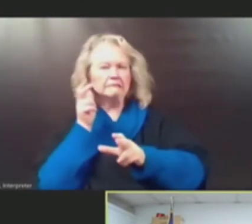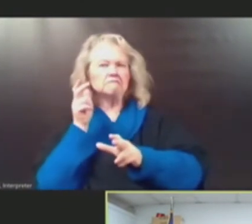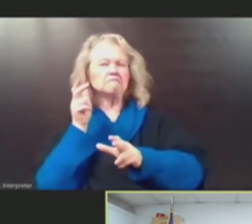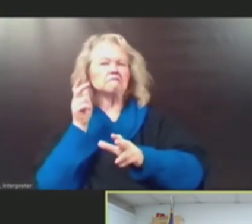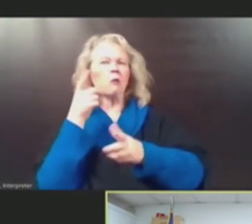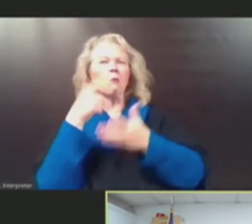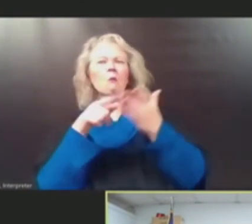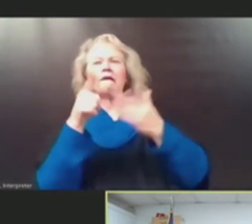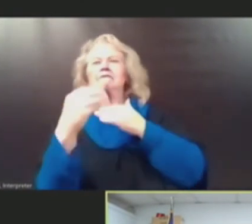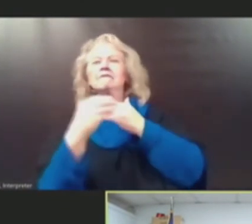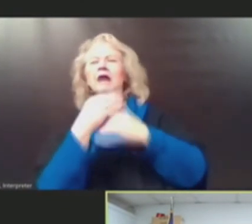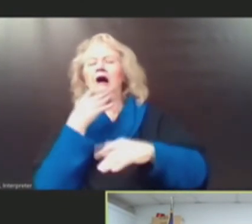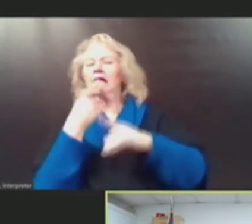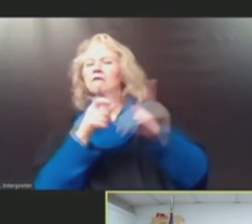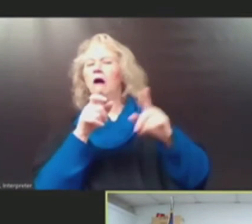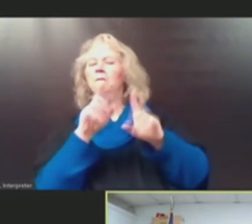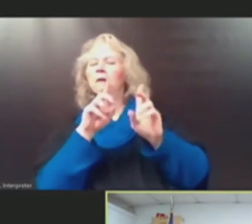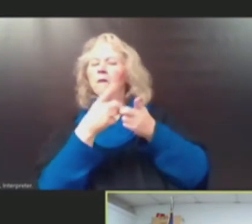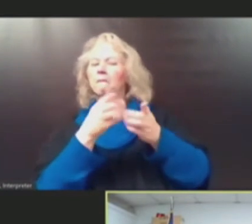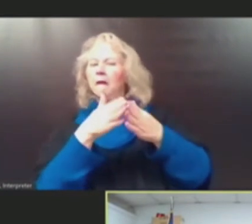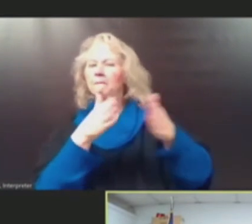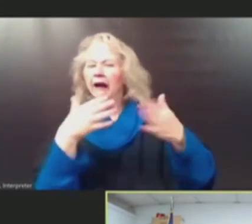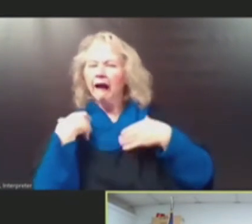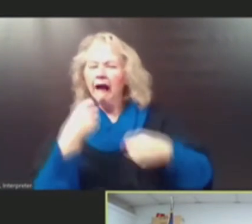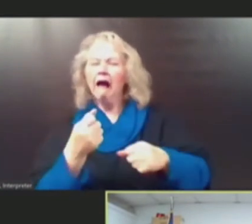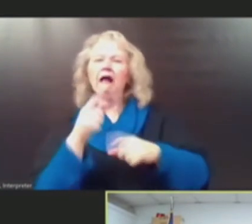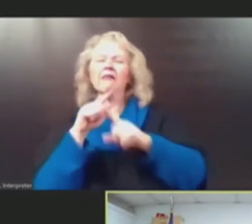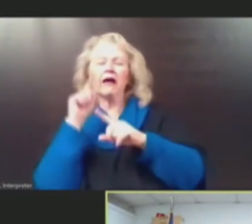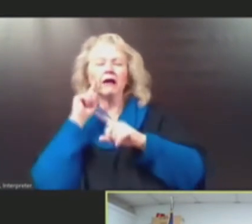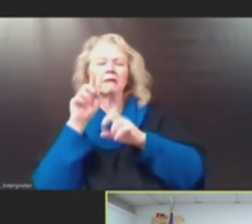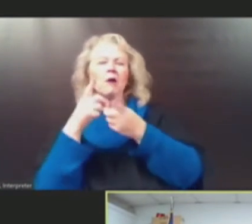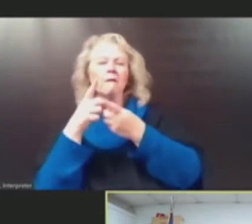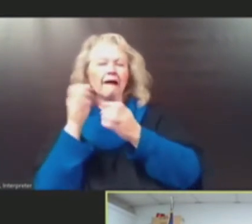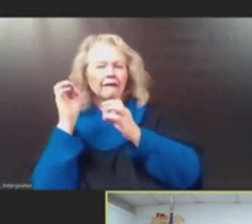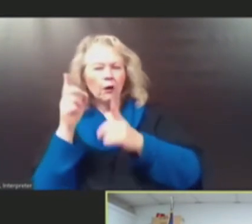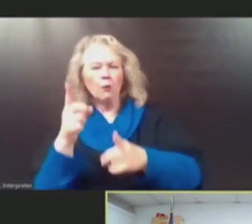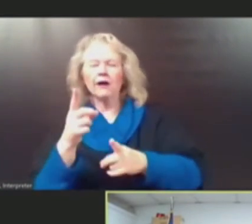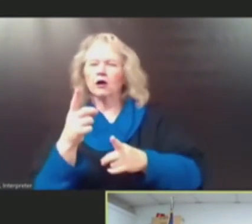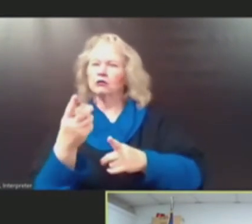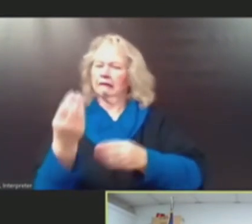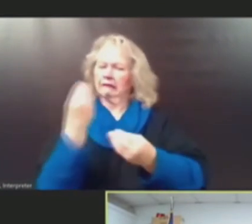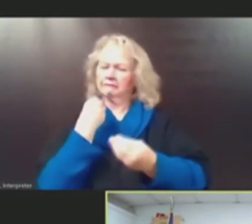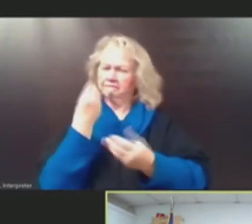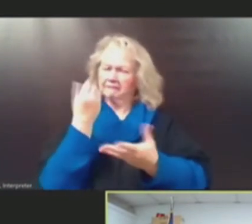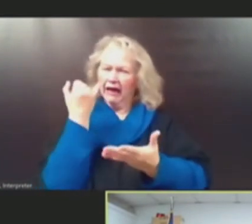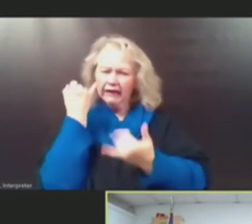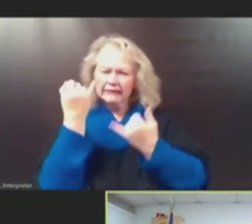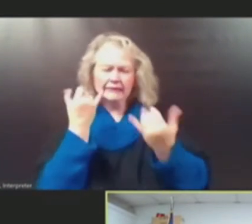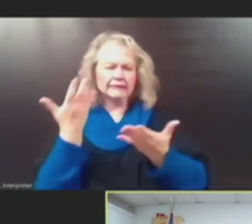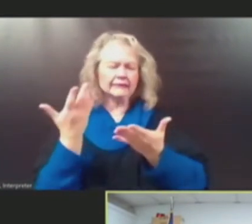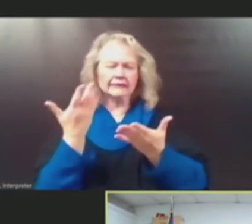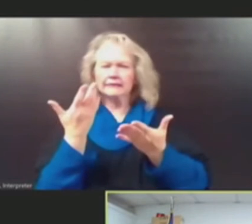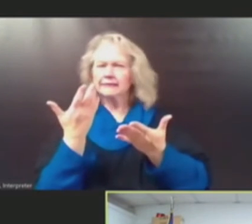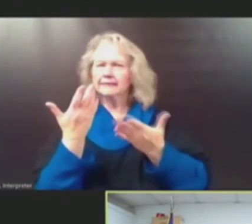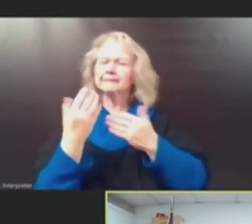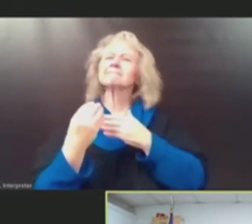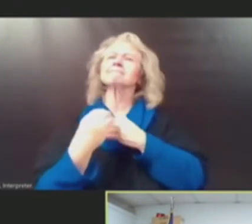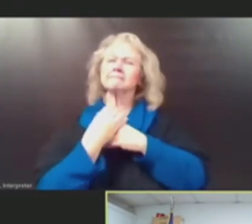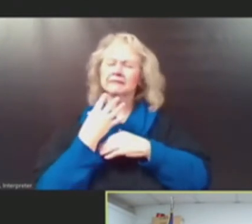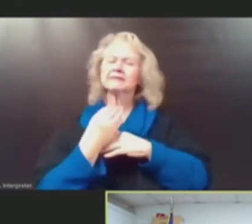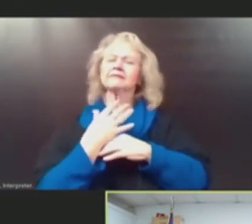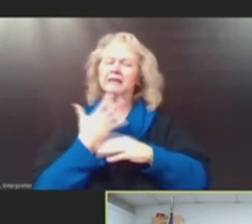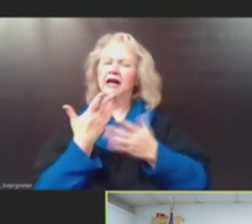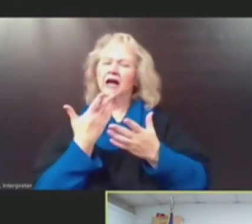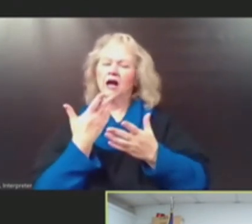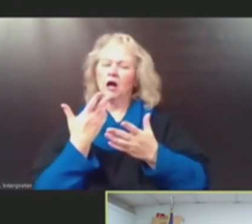Public Health, from the State Department of Education along the way to give, uh, superintendents, boards of education, um, information to